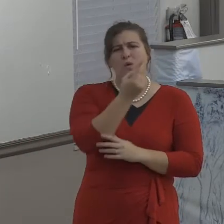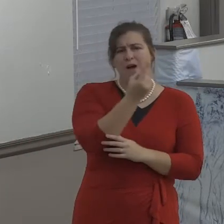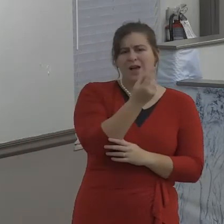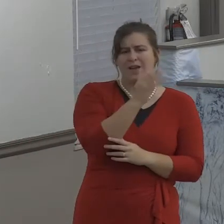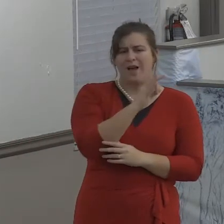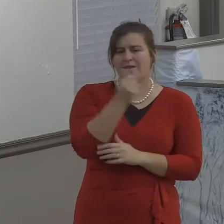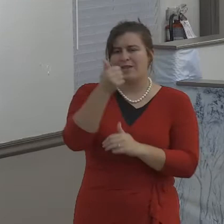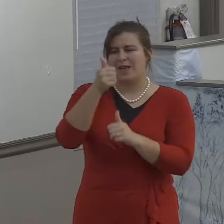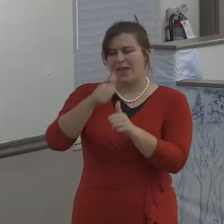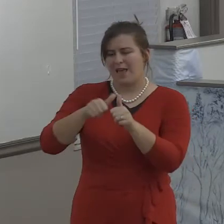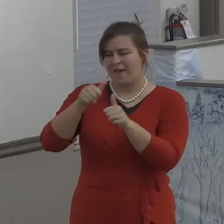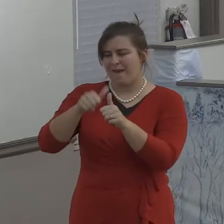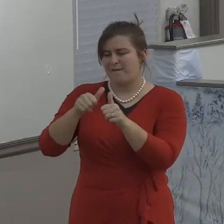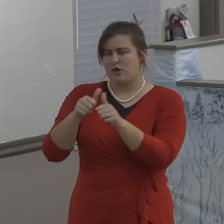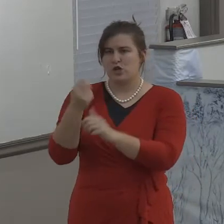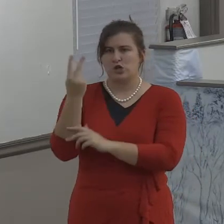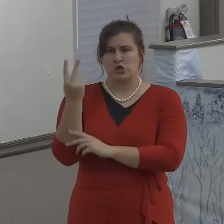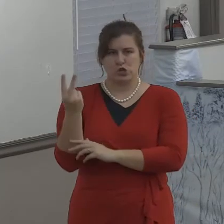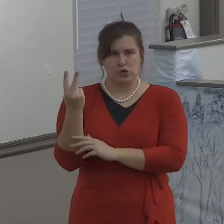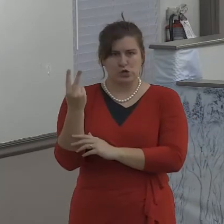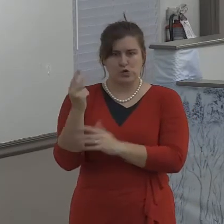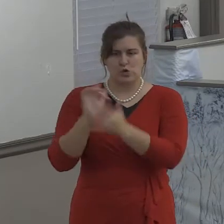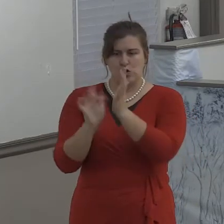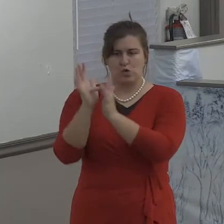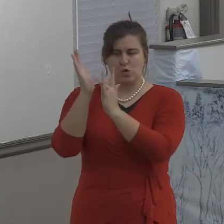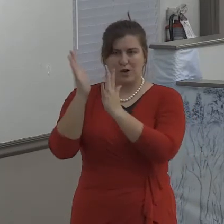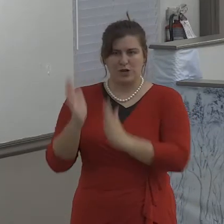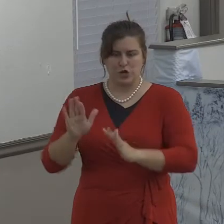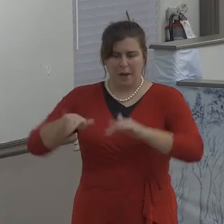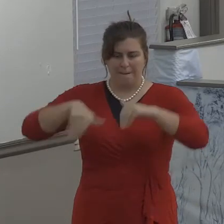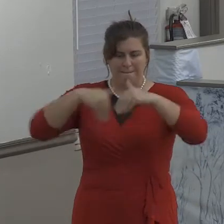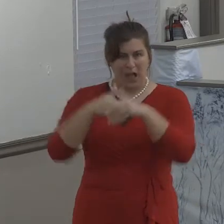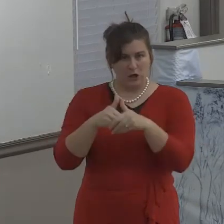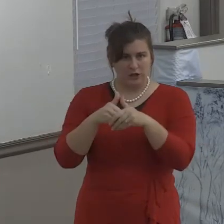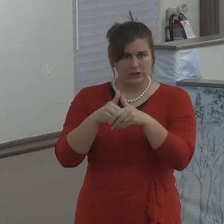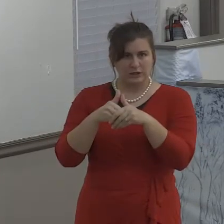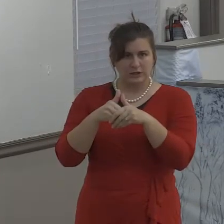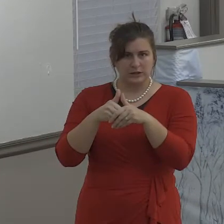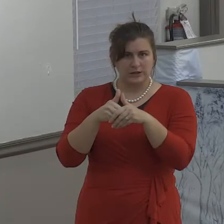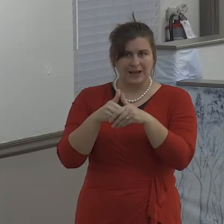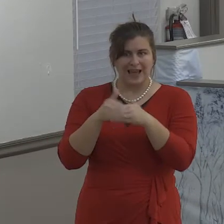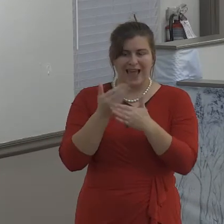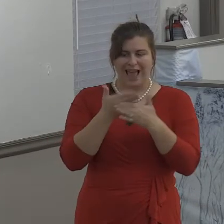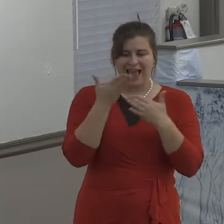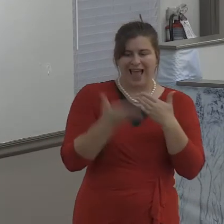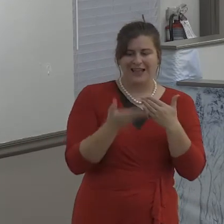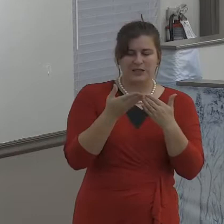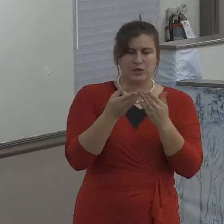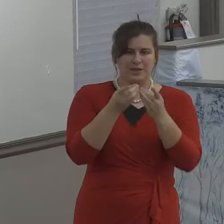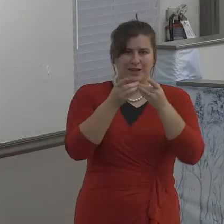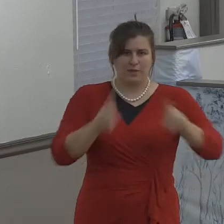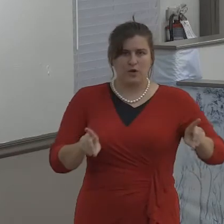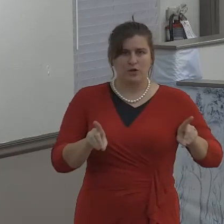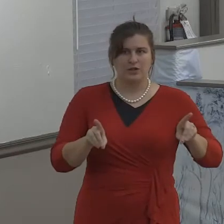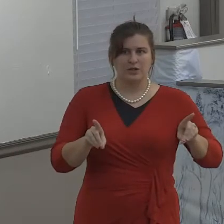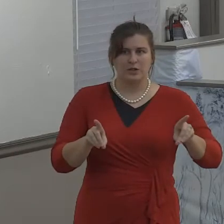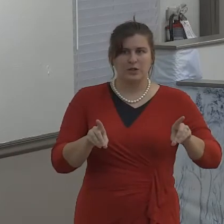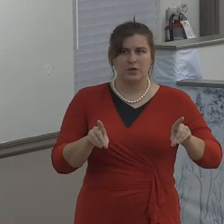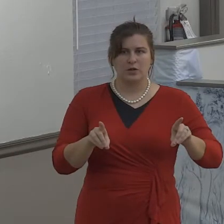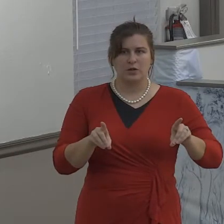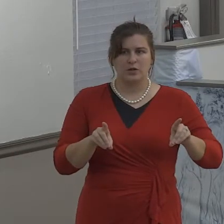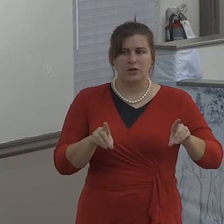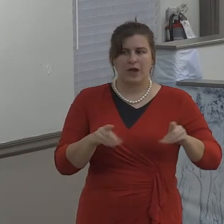Listen, lest anybody think for a minute that somehow Elmwood's making anything on this marriage retreat, let me assure you